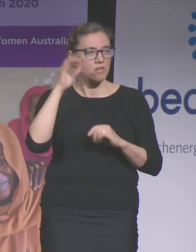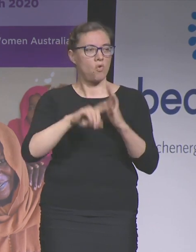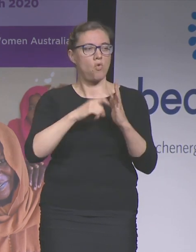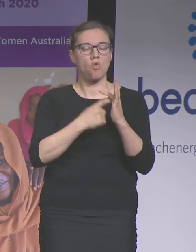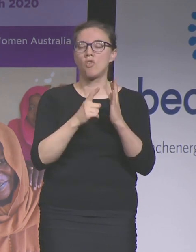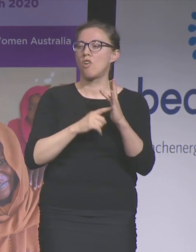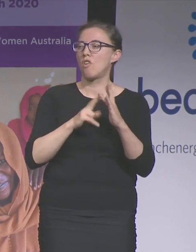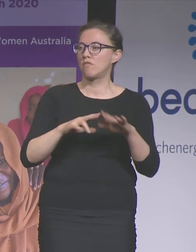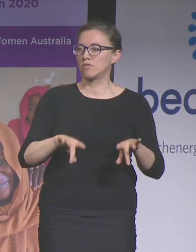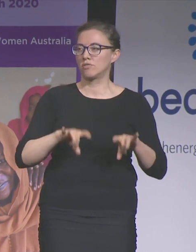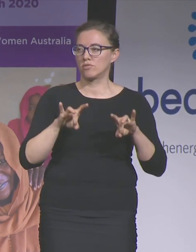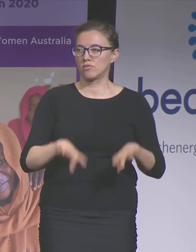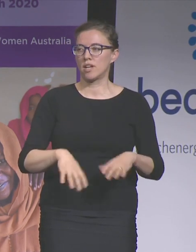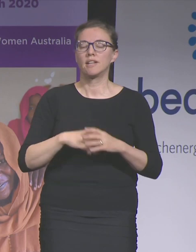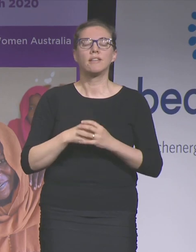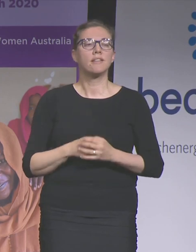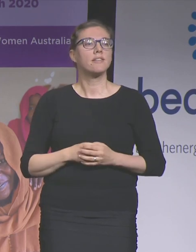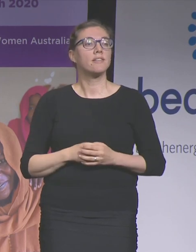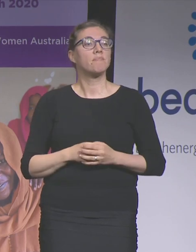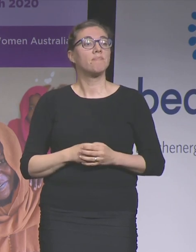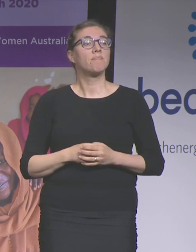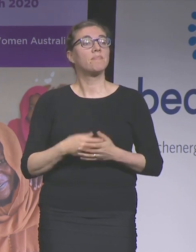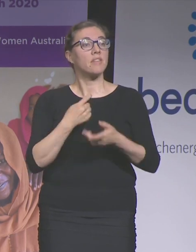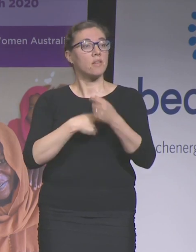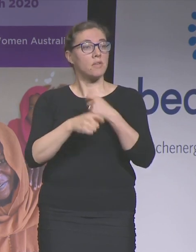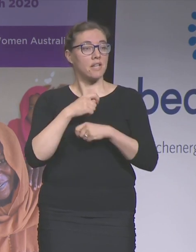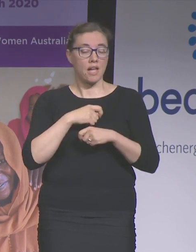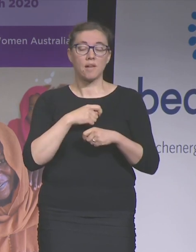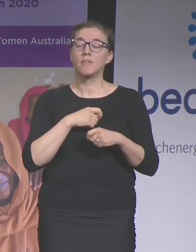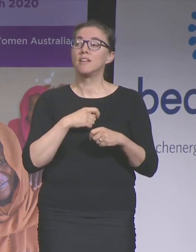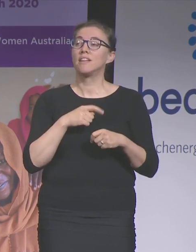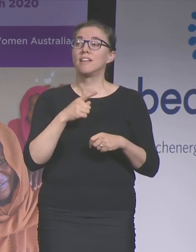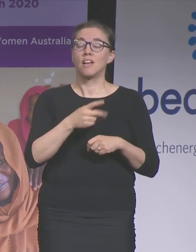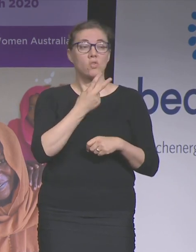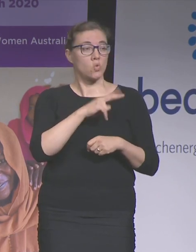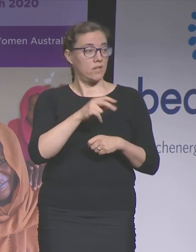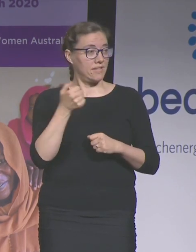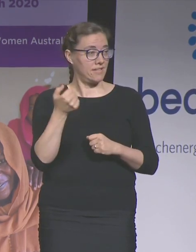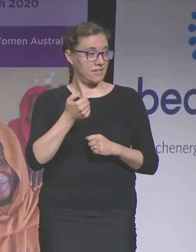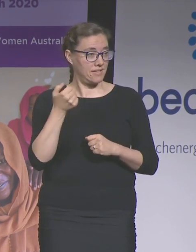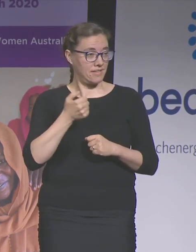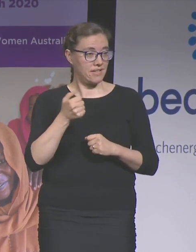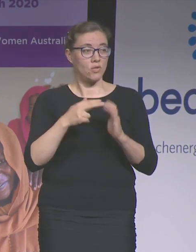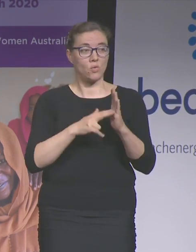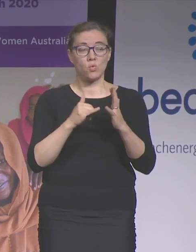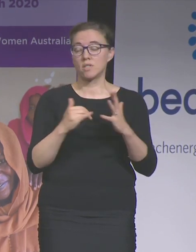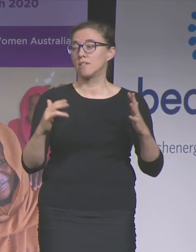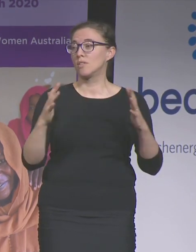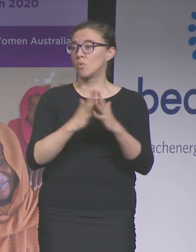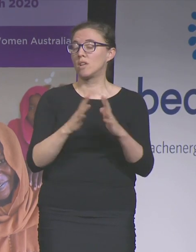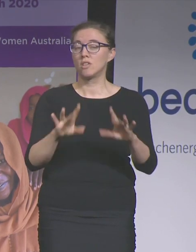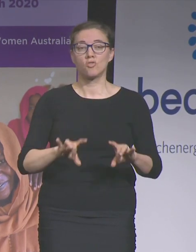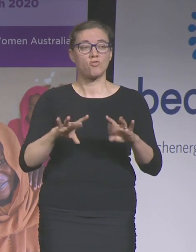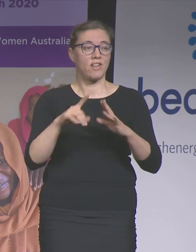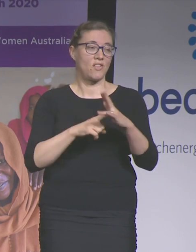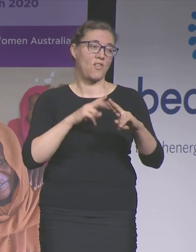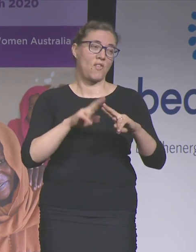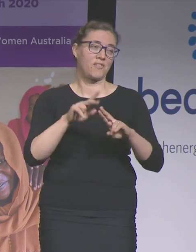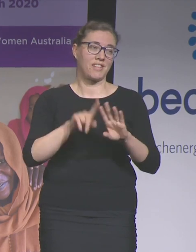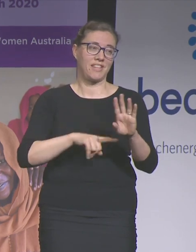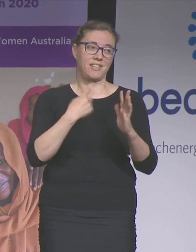was appointed an Officer of the Order of Australia and was named 2016 New South Wales Australian of the Year.